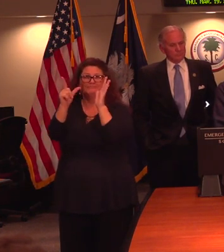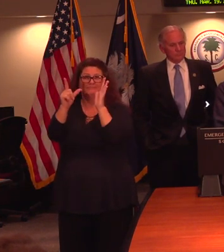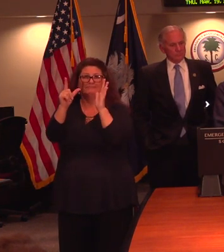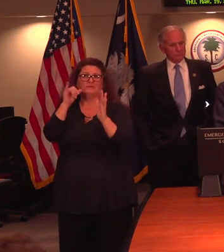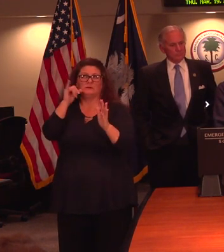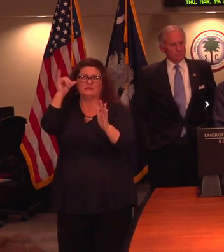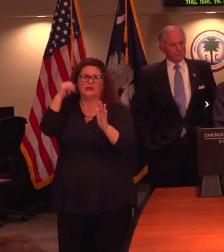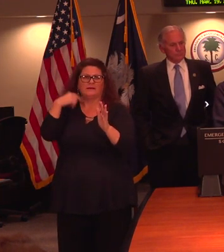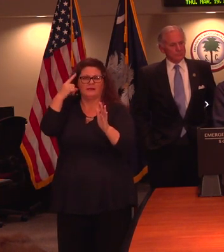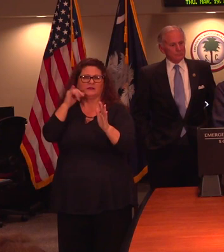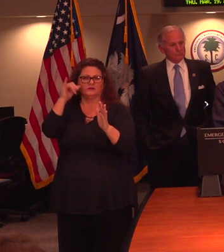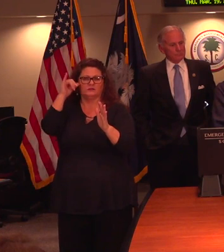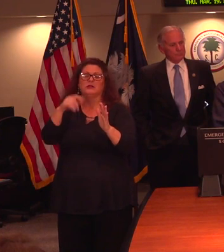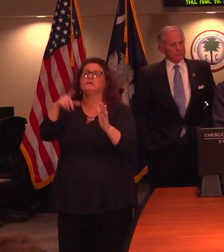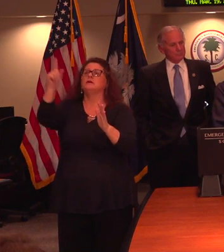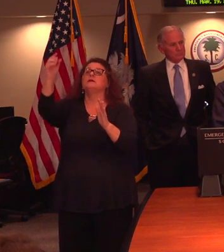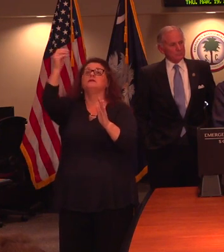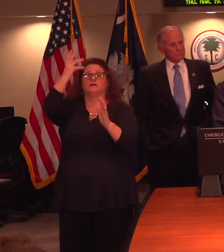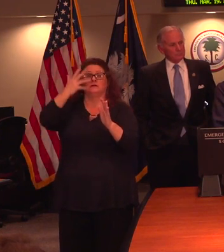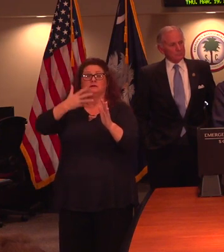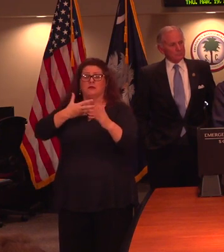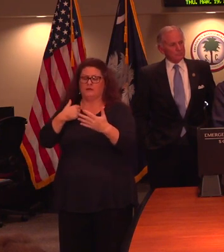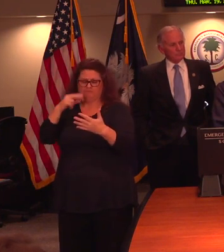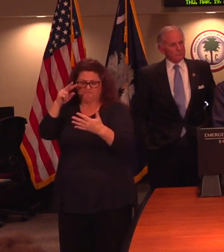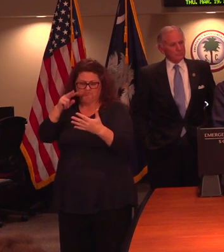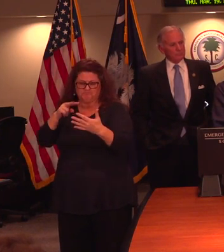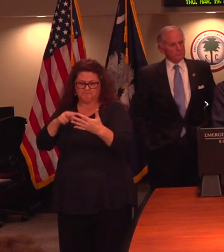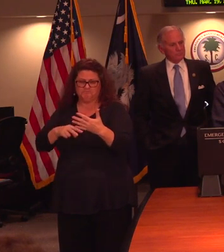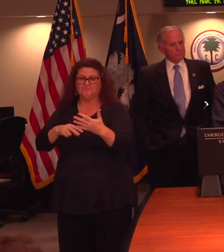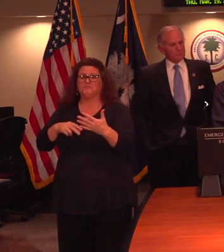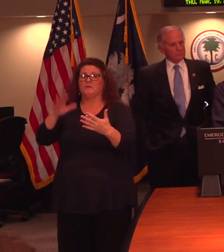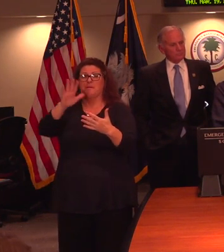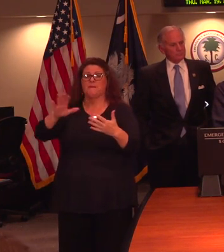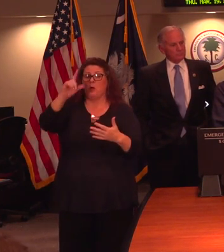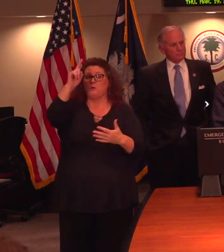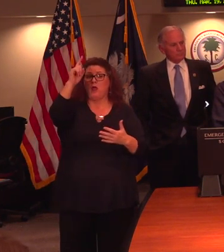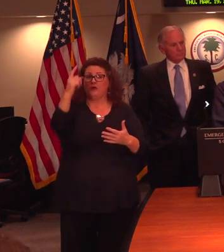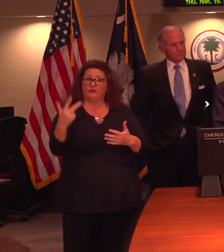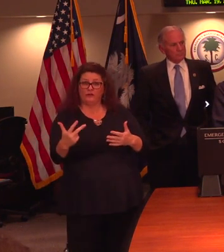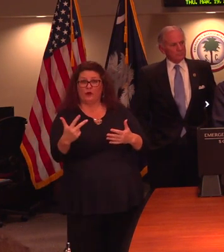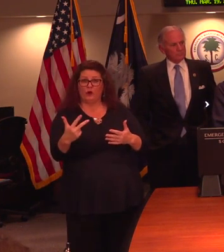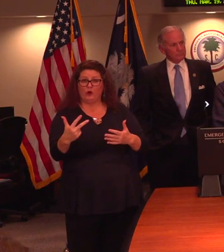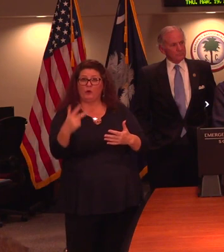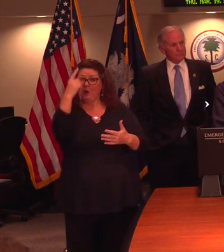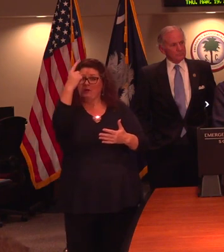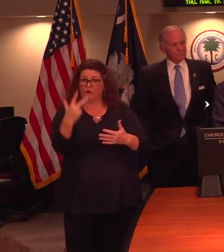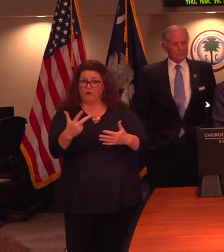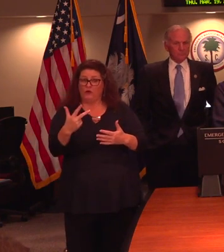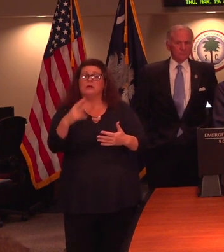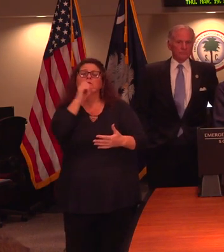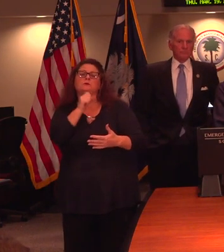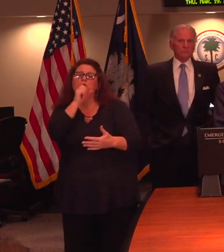believe yesterday, that tells us that approximately a third of the cases are elderly individuals.